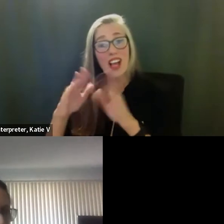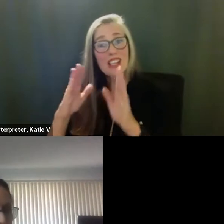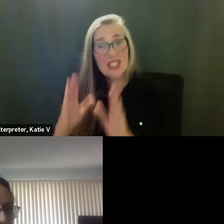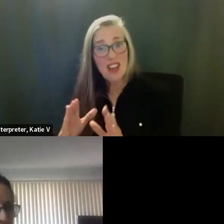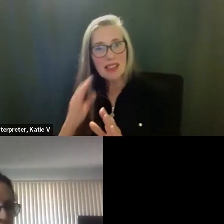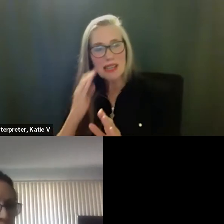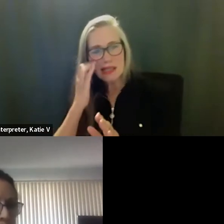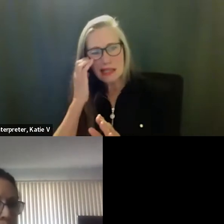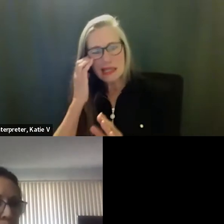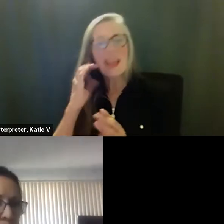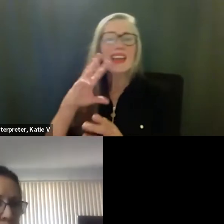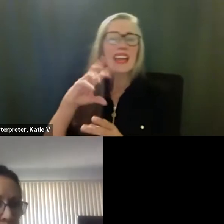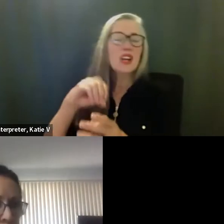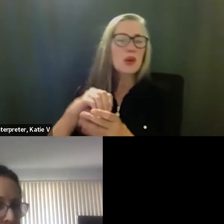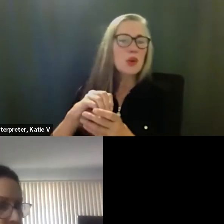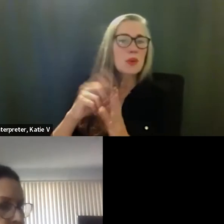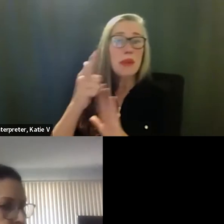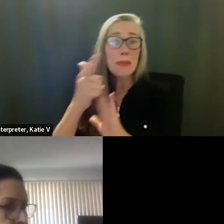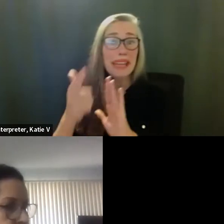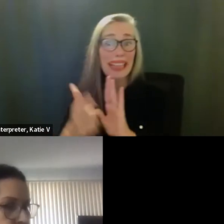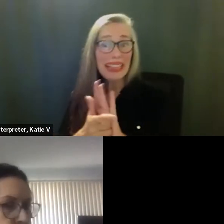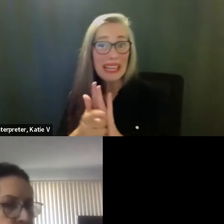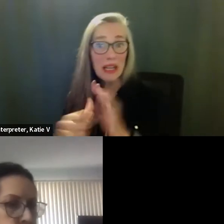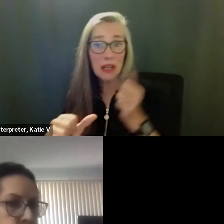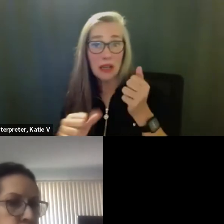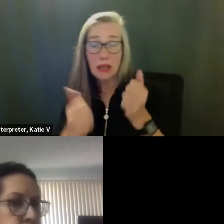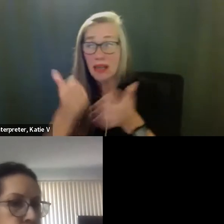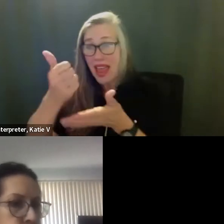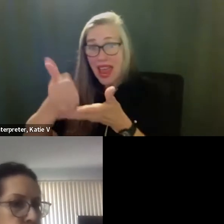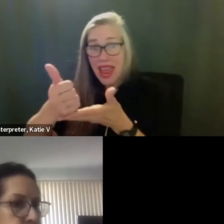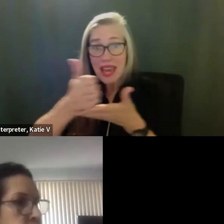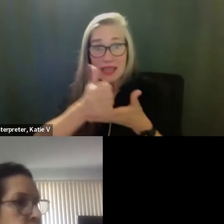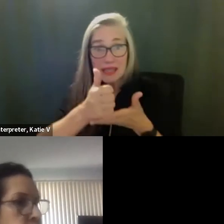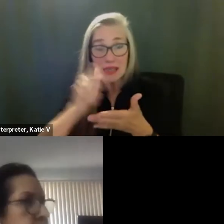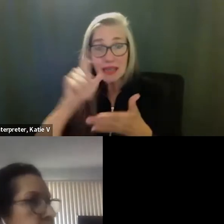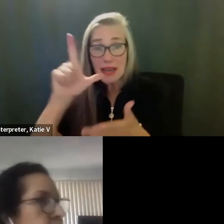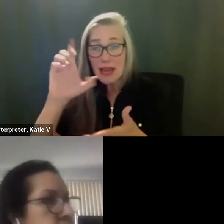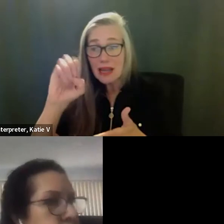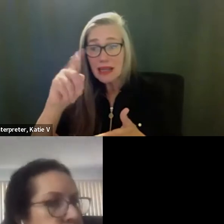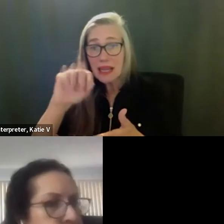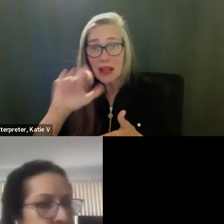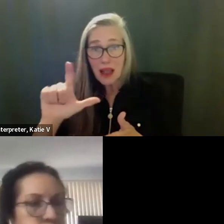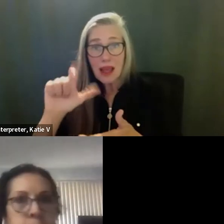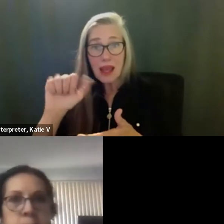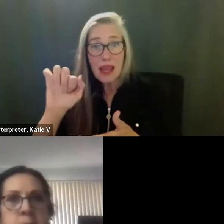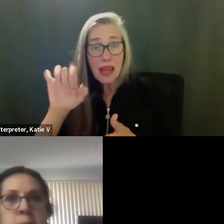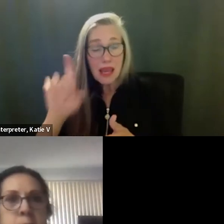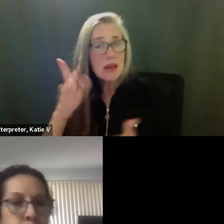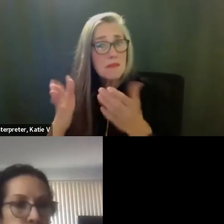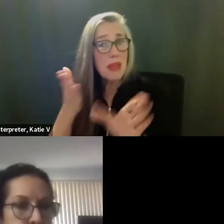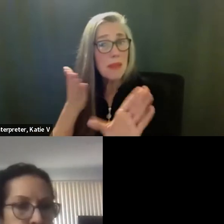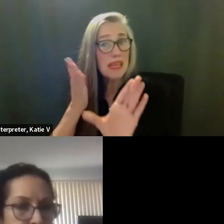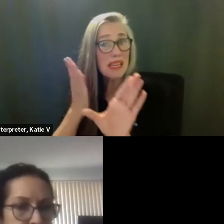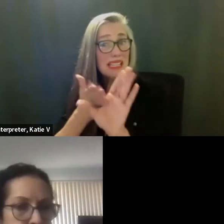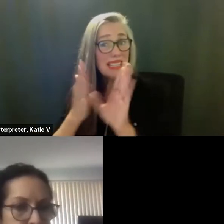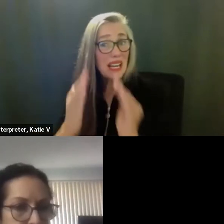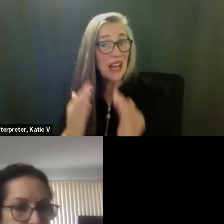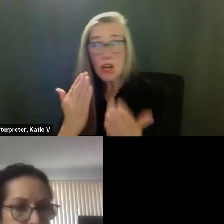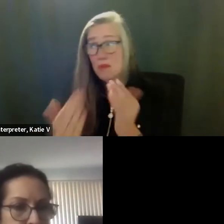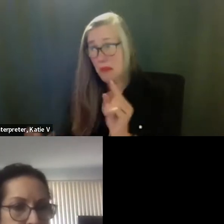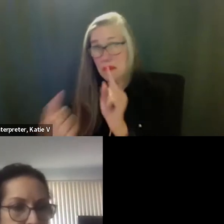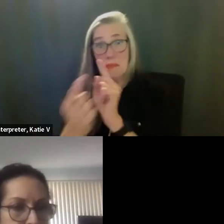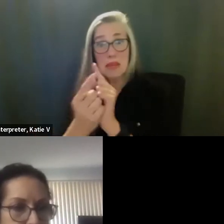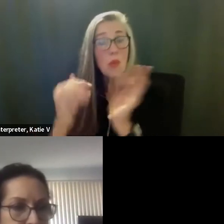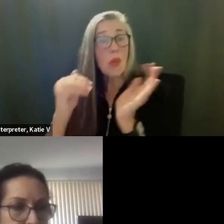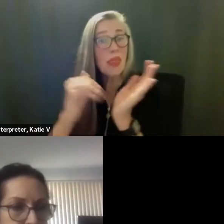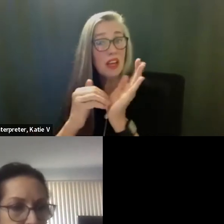consultants, they include maybe a legal aid, maybe a psycho, uh, psychologists, uh, or a doctor. You